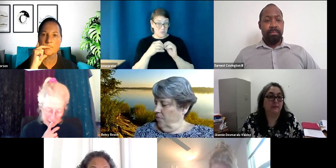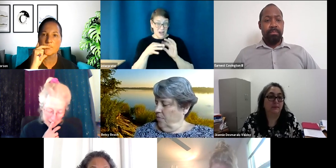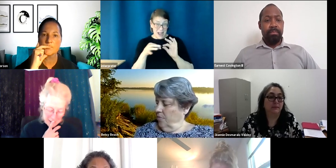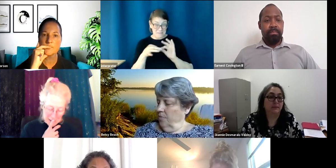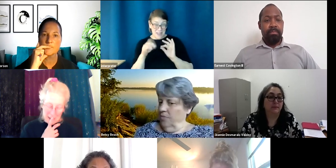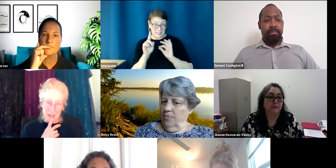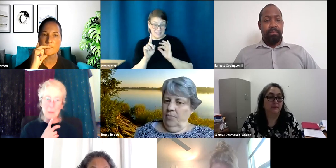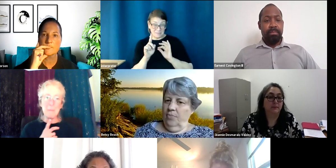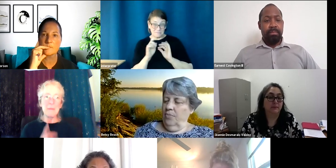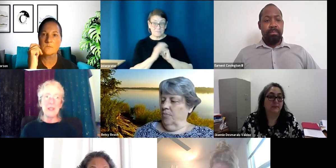um,